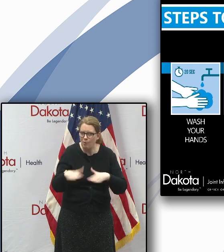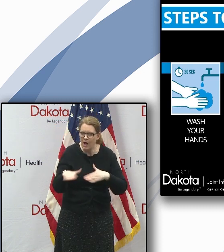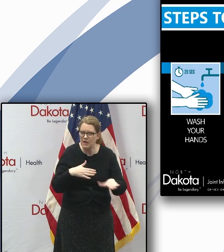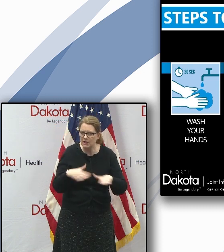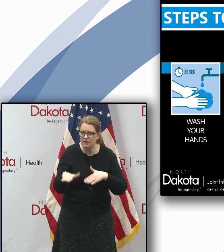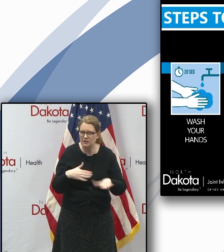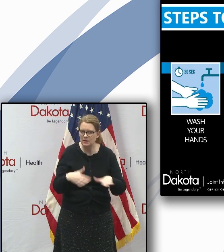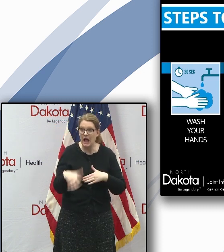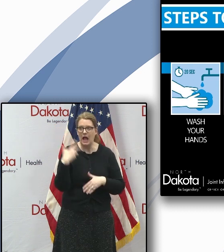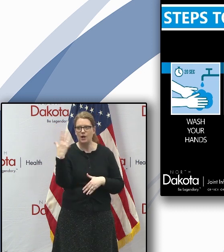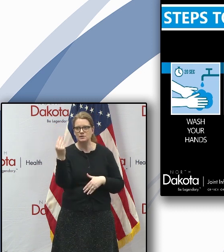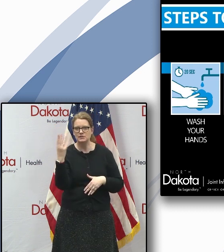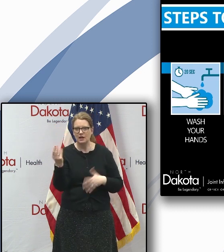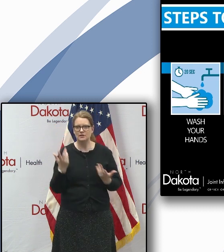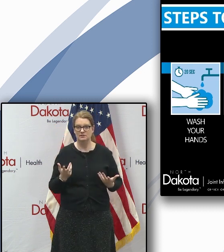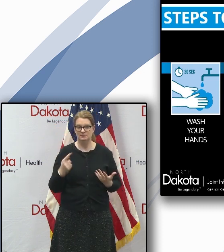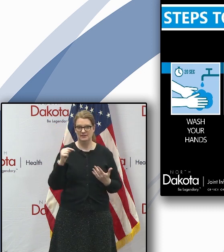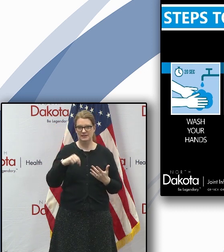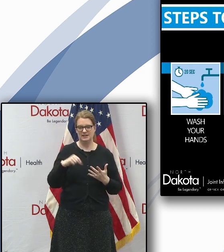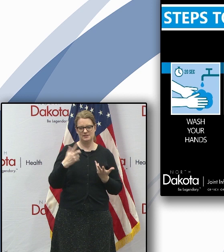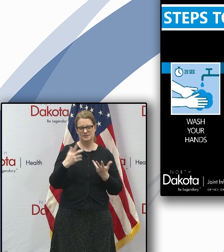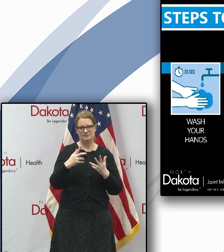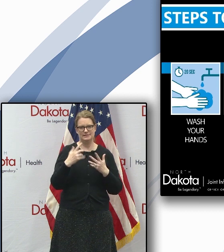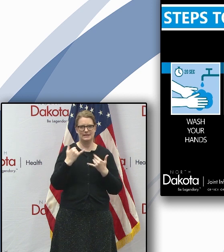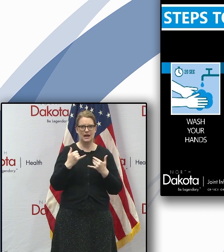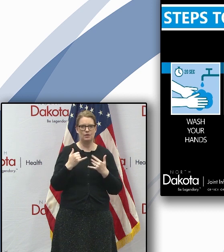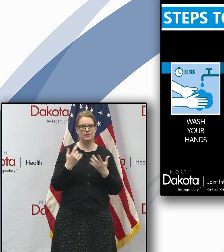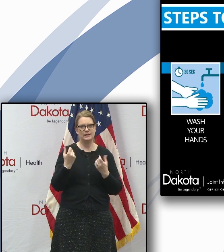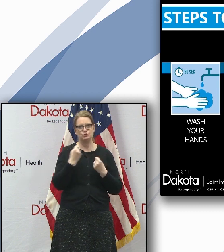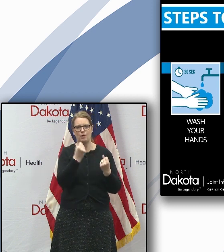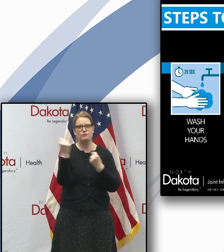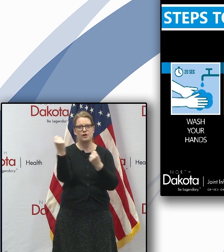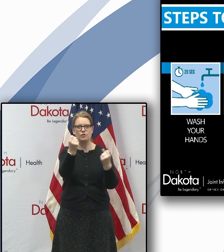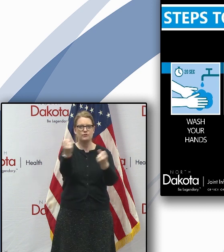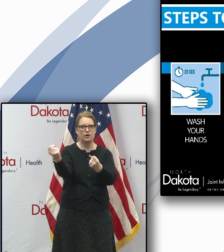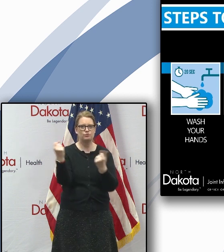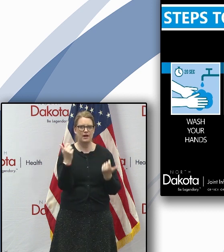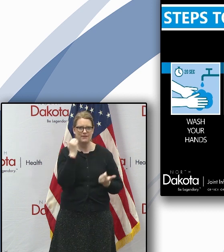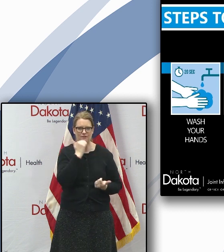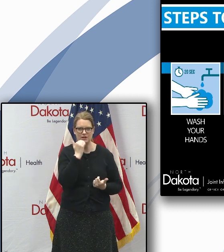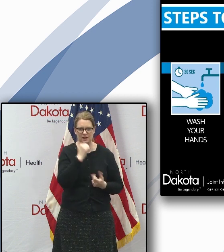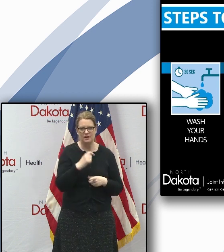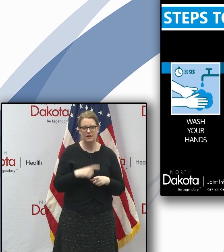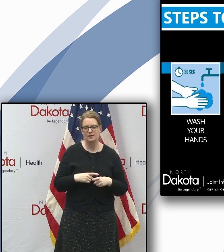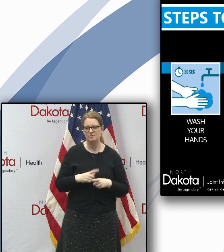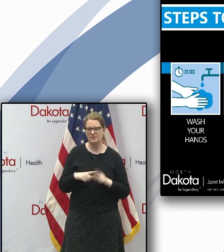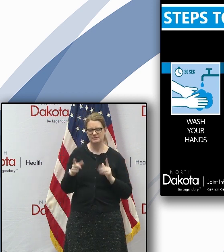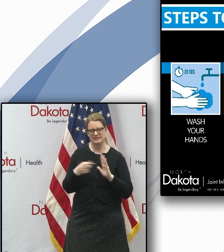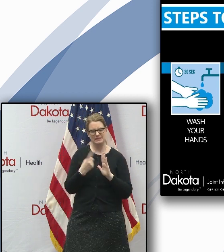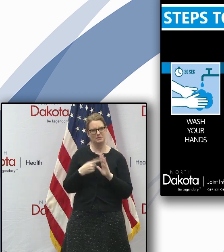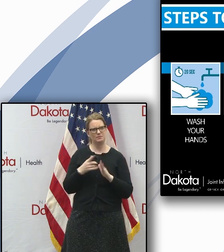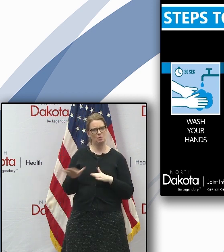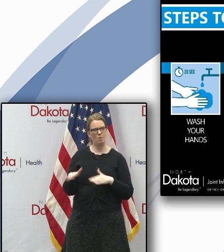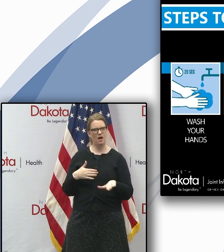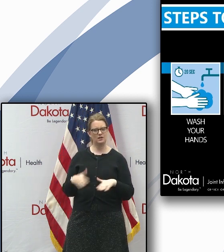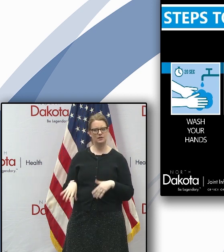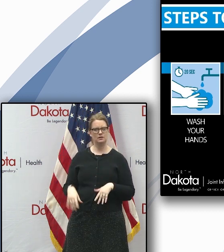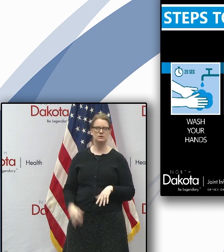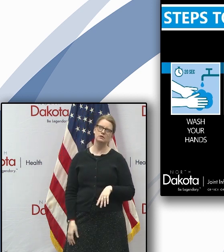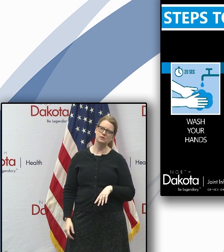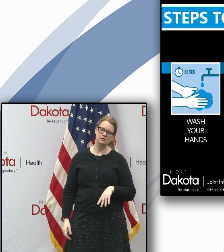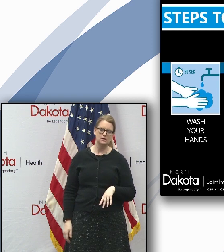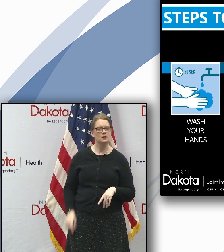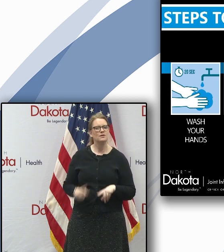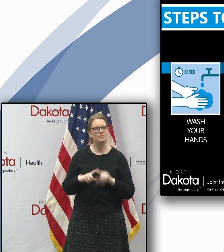walking we've kind of built a society around moving around in automobiles and walking might seem like a chore sometime but i would